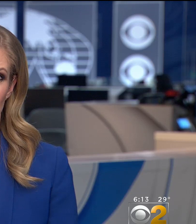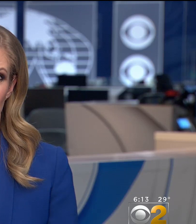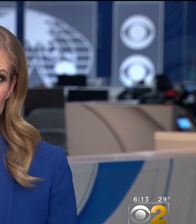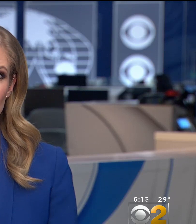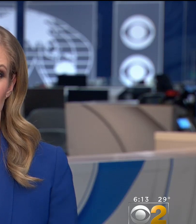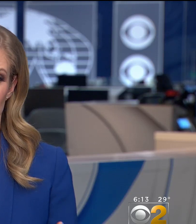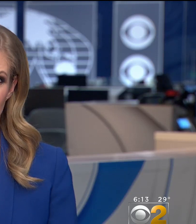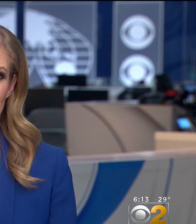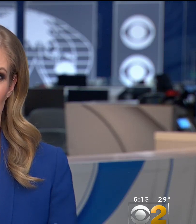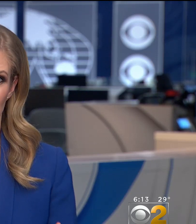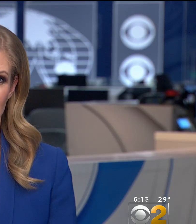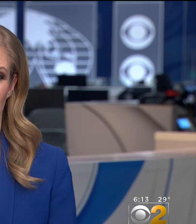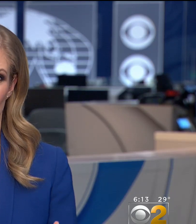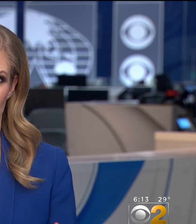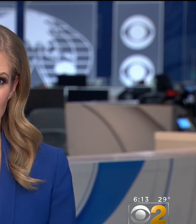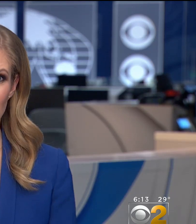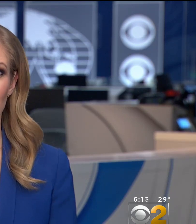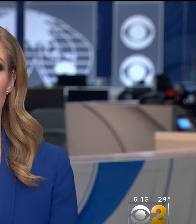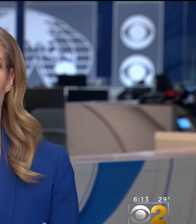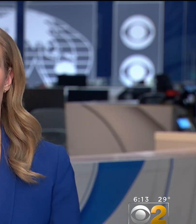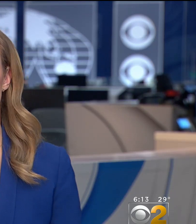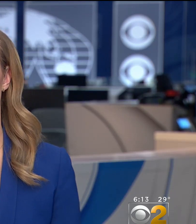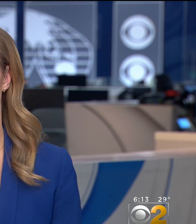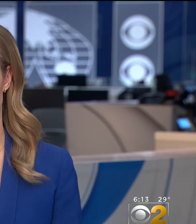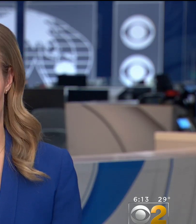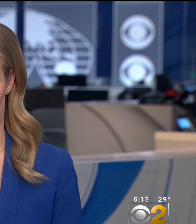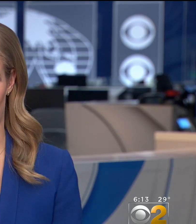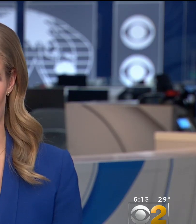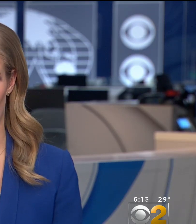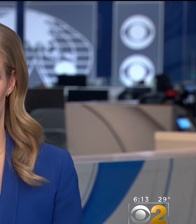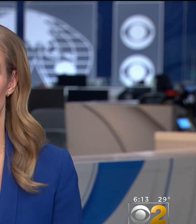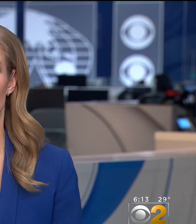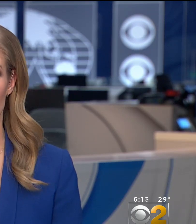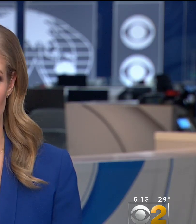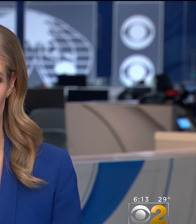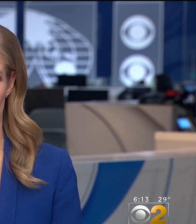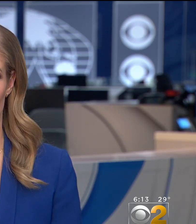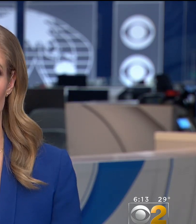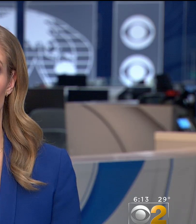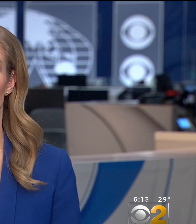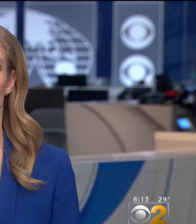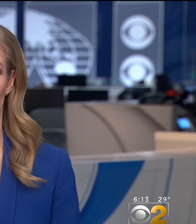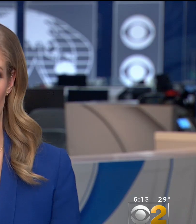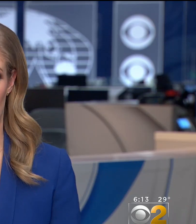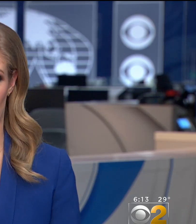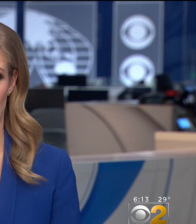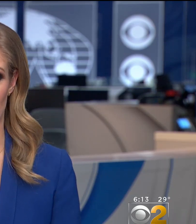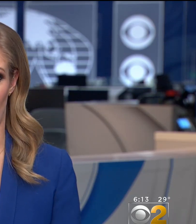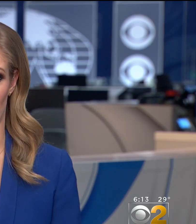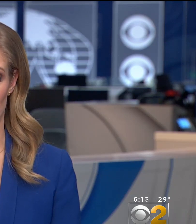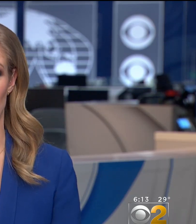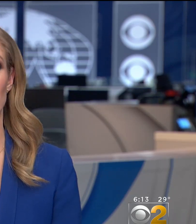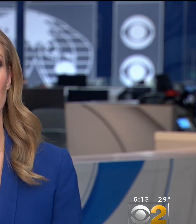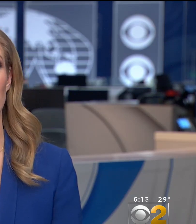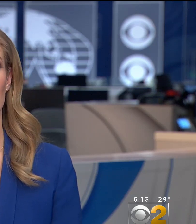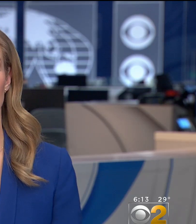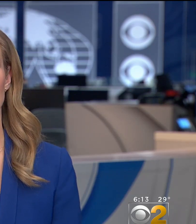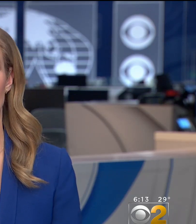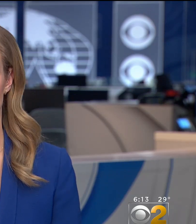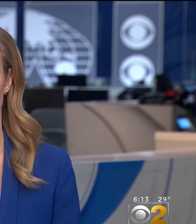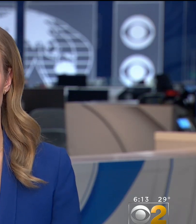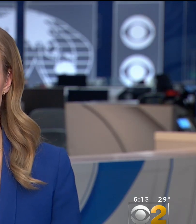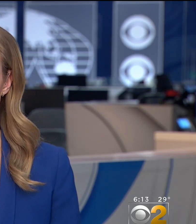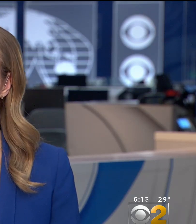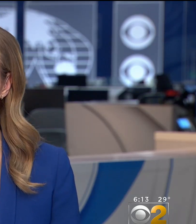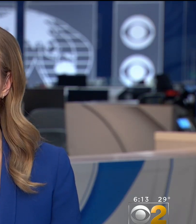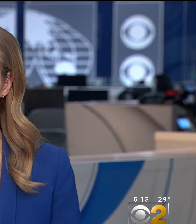arguing that the measures they've taken to make classrooms safe have not been enough. We will continue to follow this story and bring you more from that press conference. So you can look for the